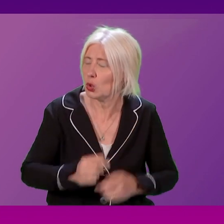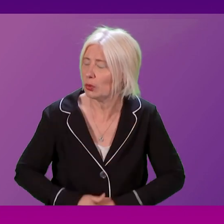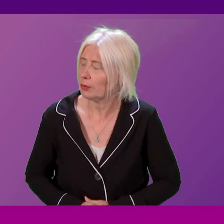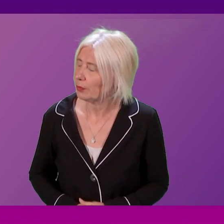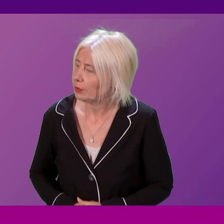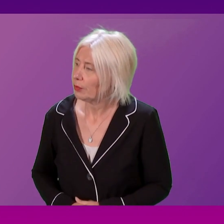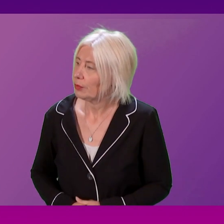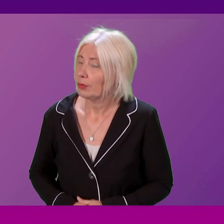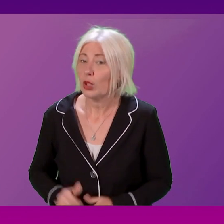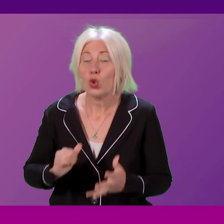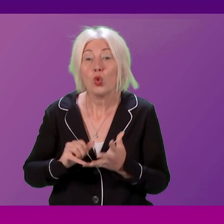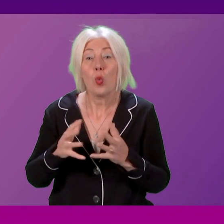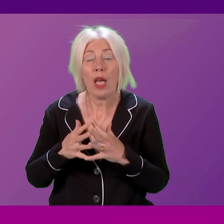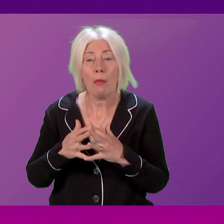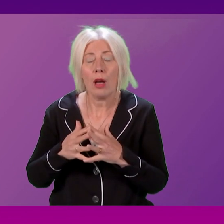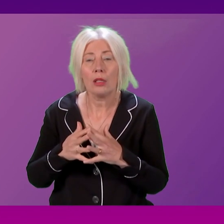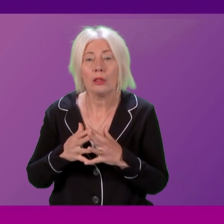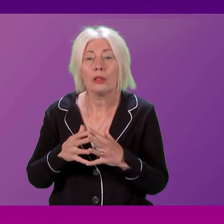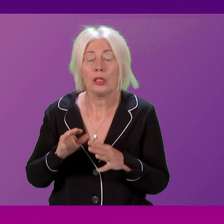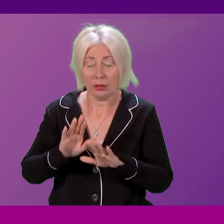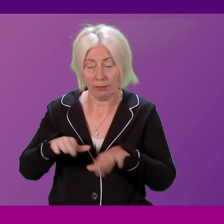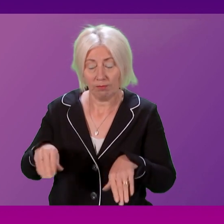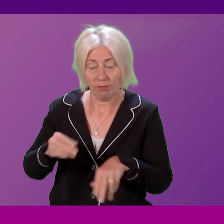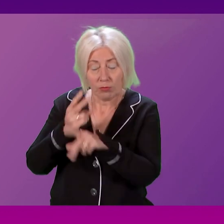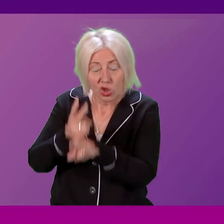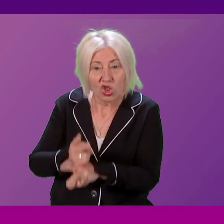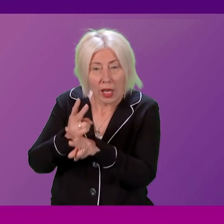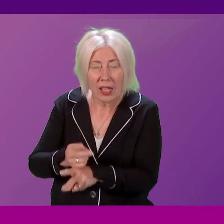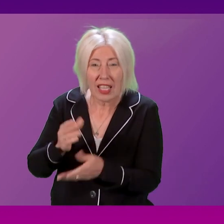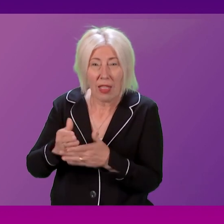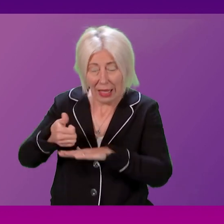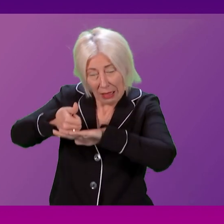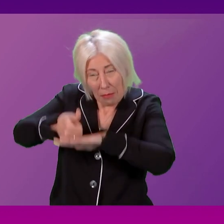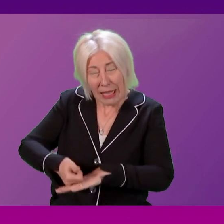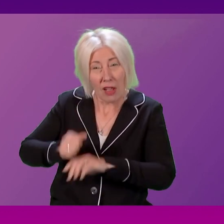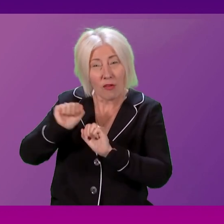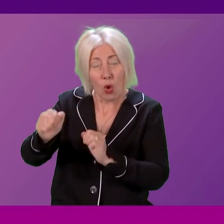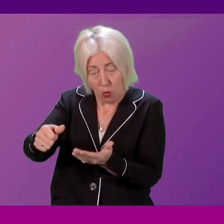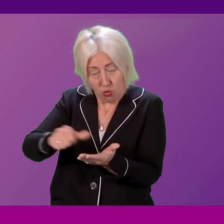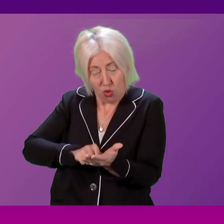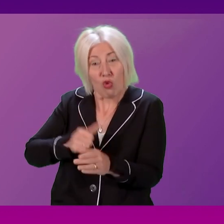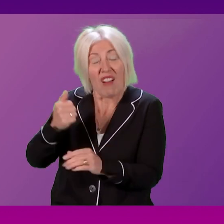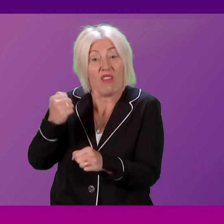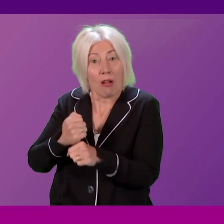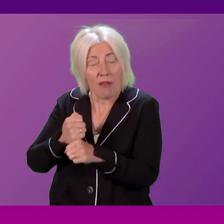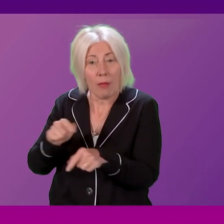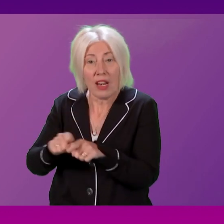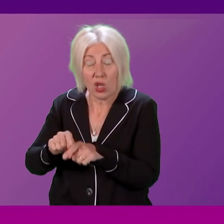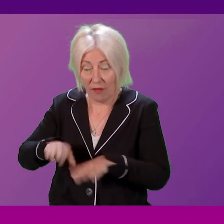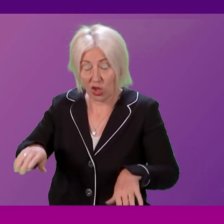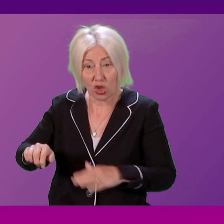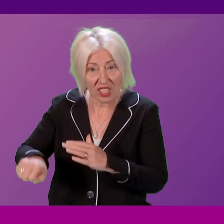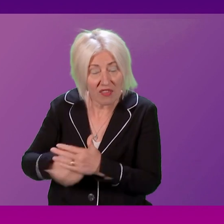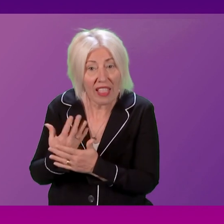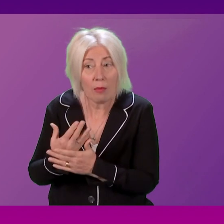Webber. First Minister, childcare formed the cornerstone of your programme for government. It is also central for child development